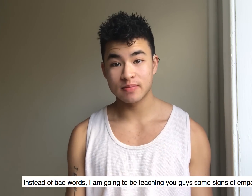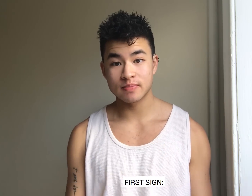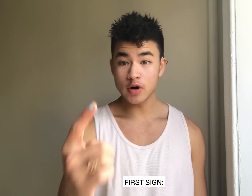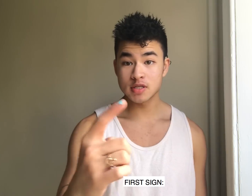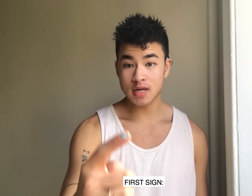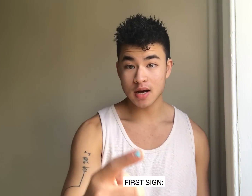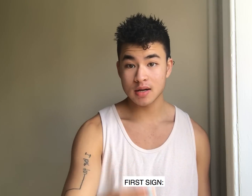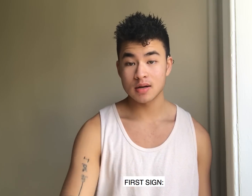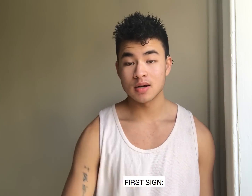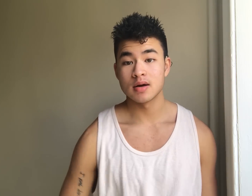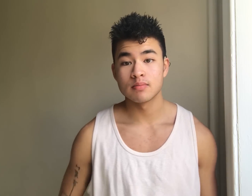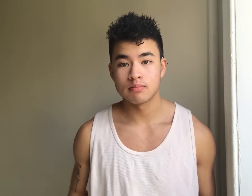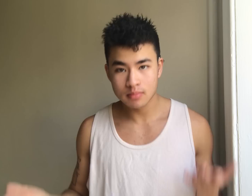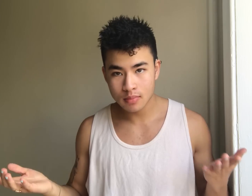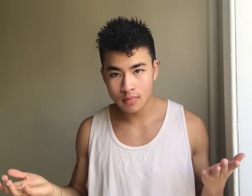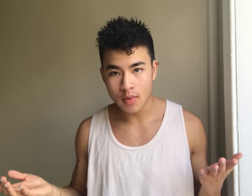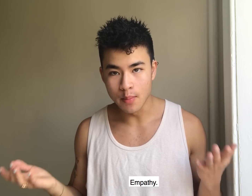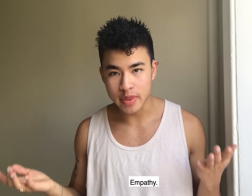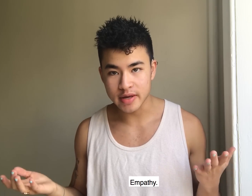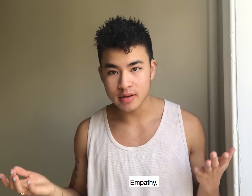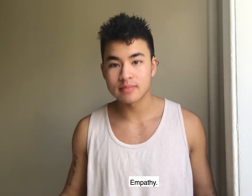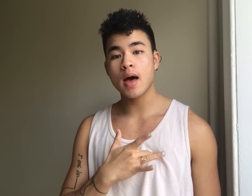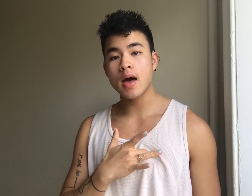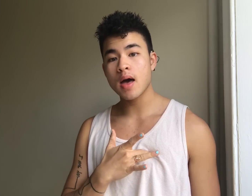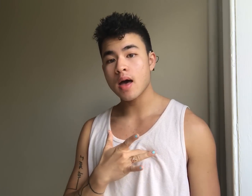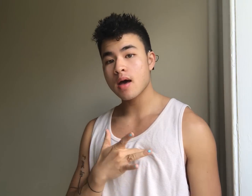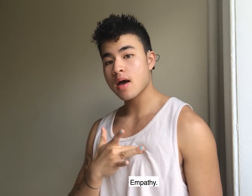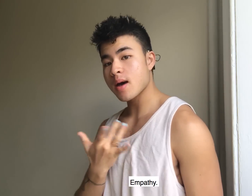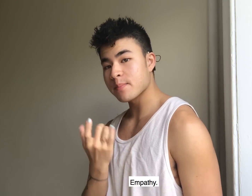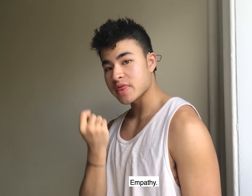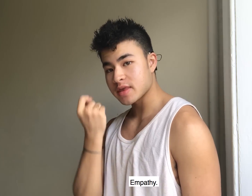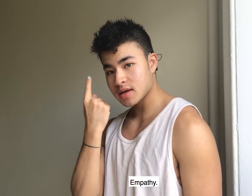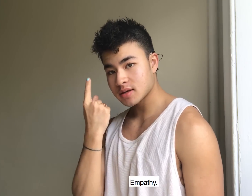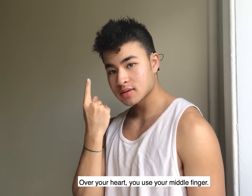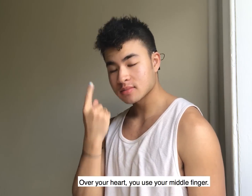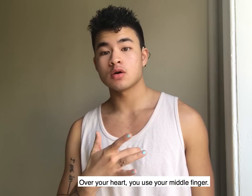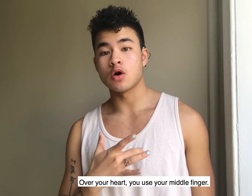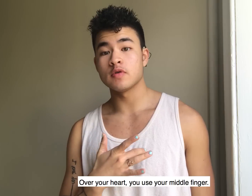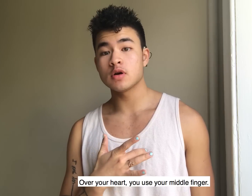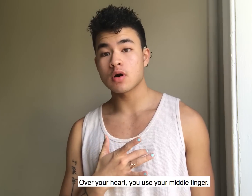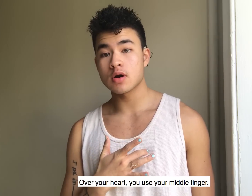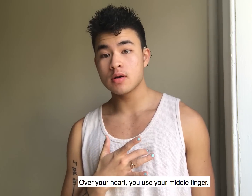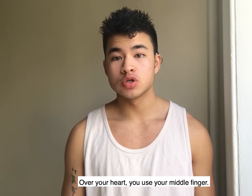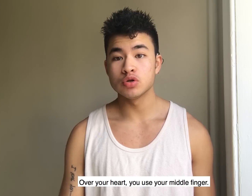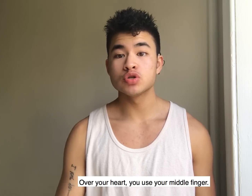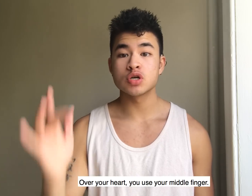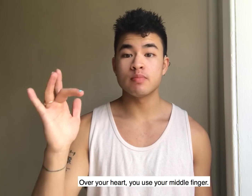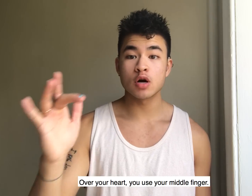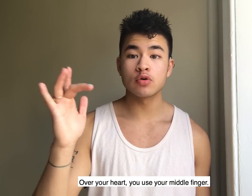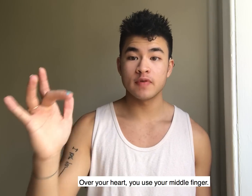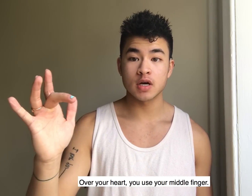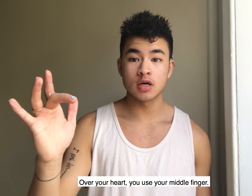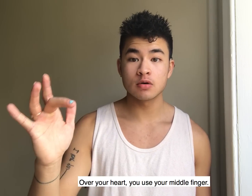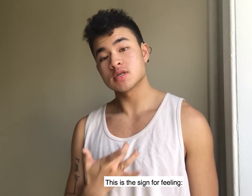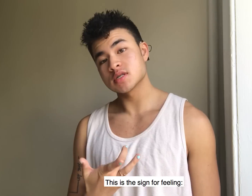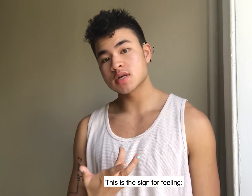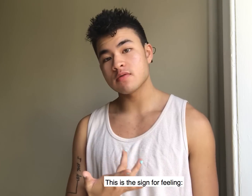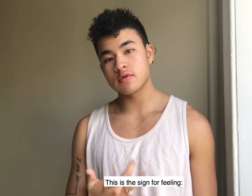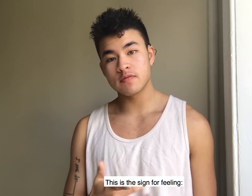first sign empathy empathy over your heart you use your middle finger this is sign for